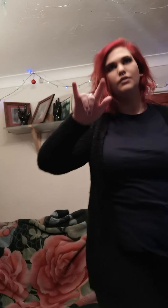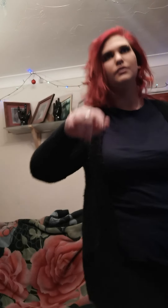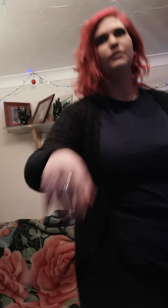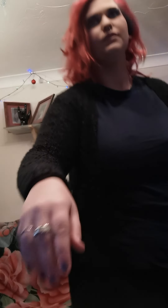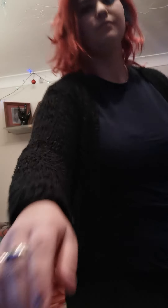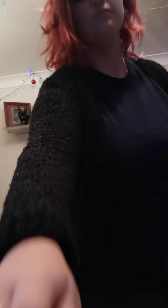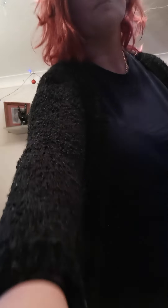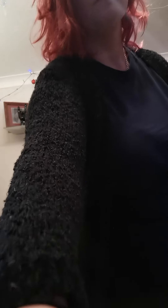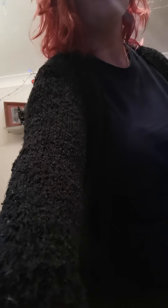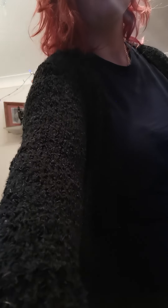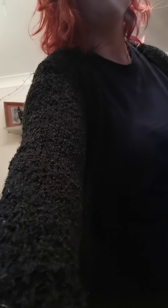So So